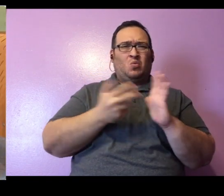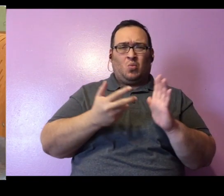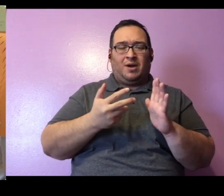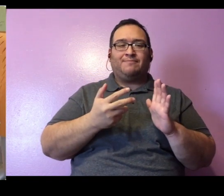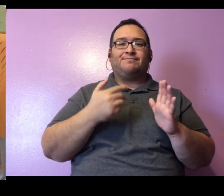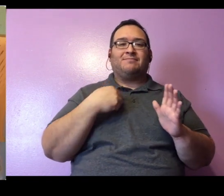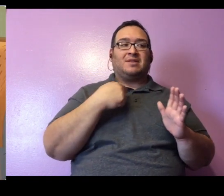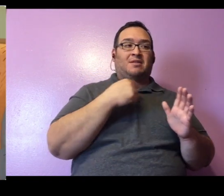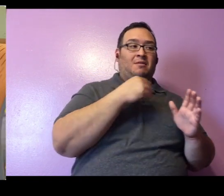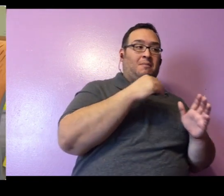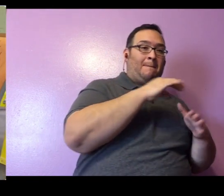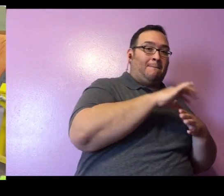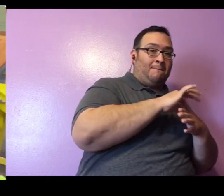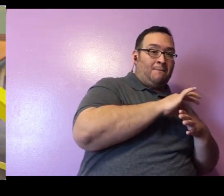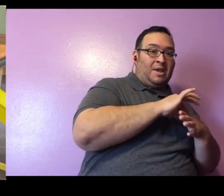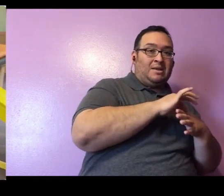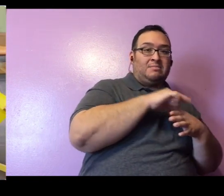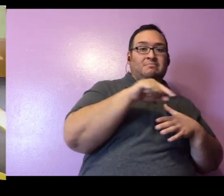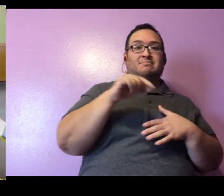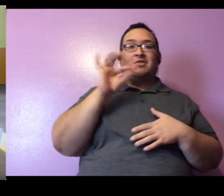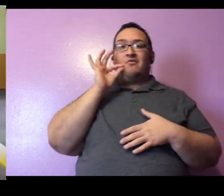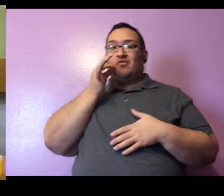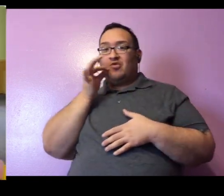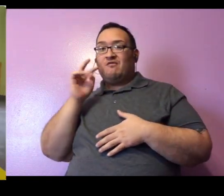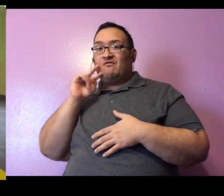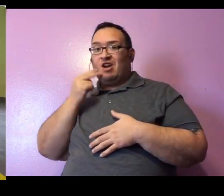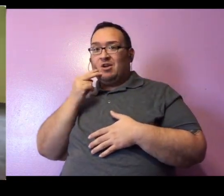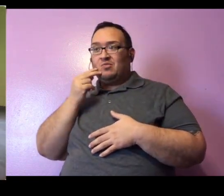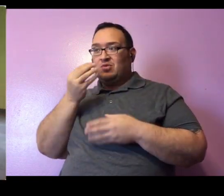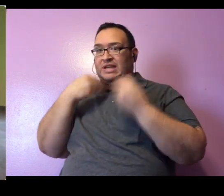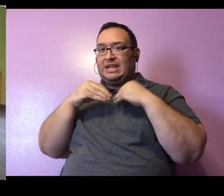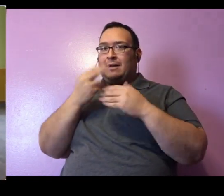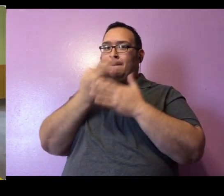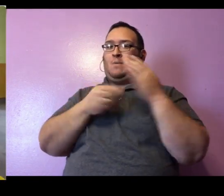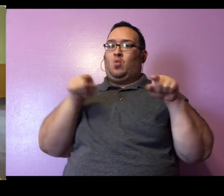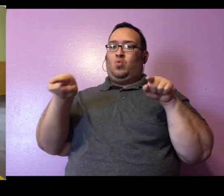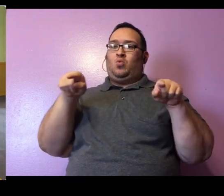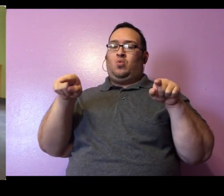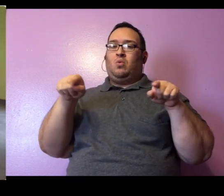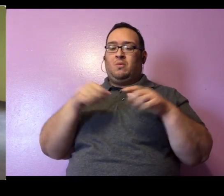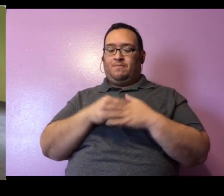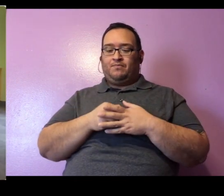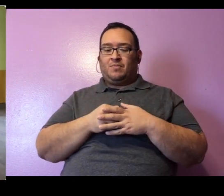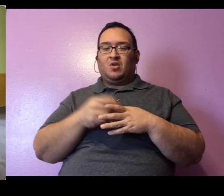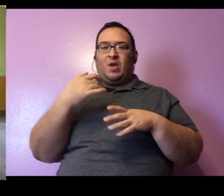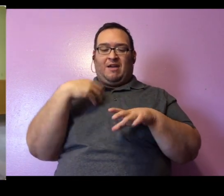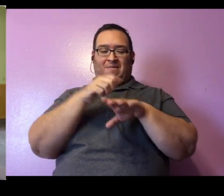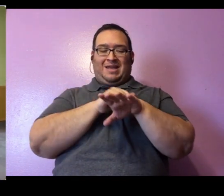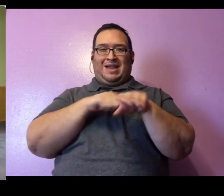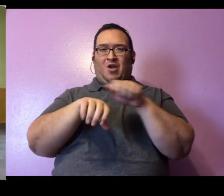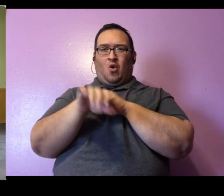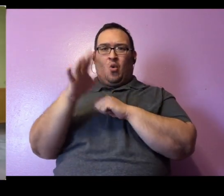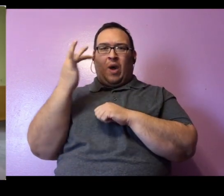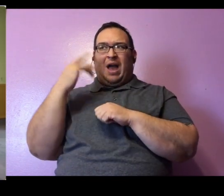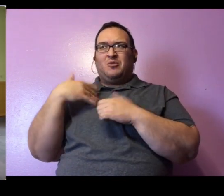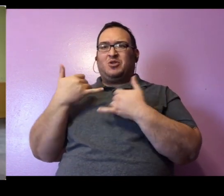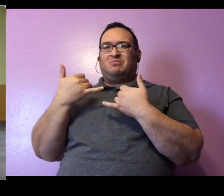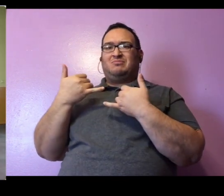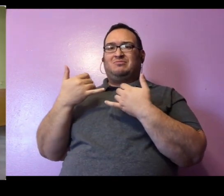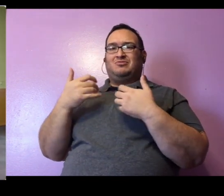And I am wearing gloves right now just because I want to make sure I don't get any of my germs on Lucille as we're all trying to be so careful to stay home and stay